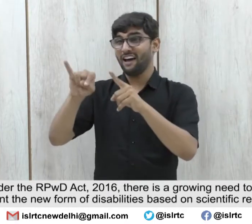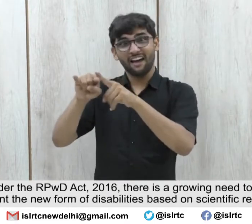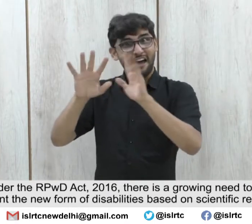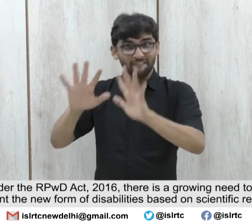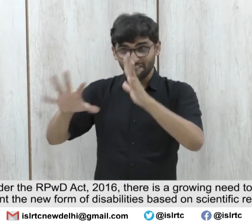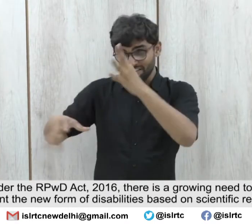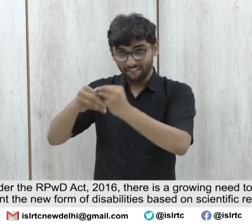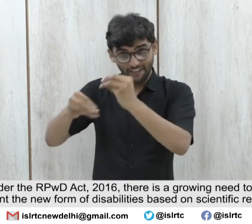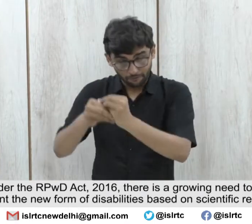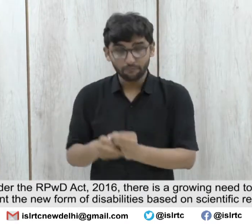2016,